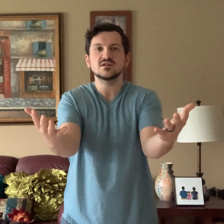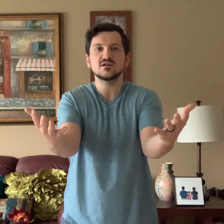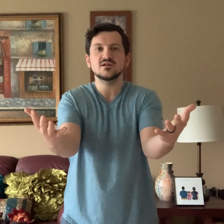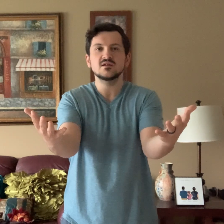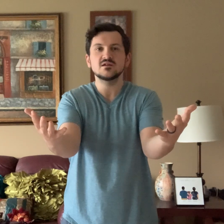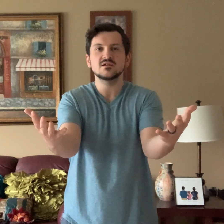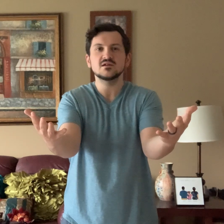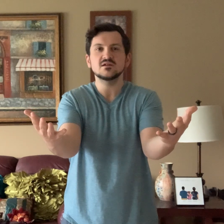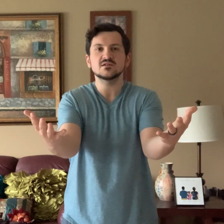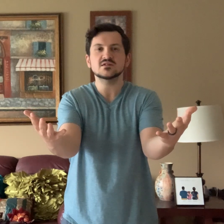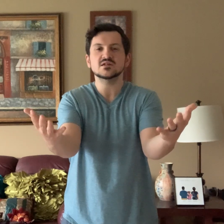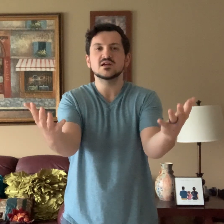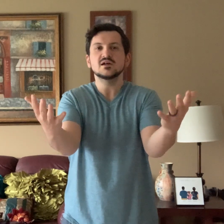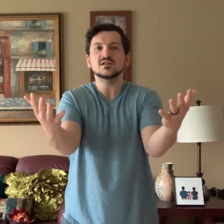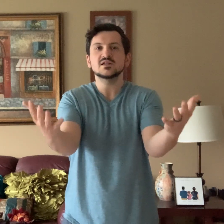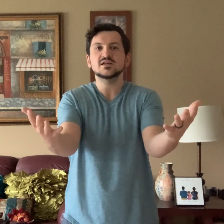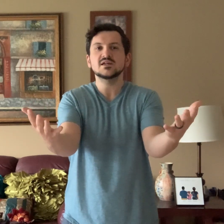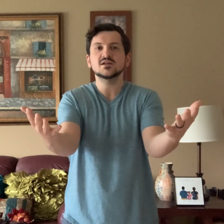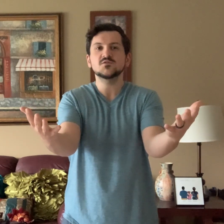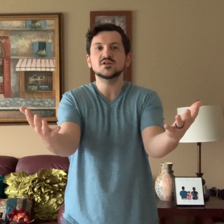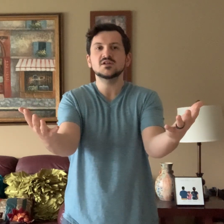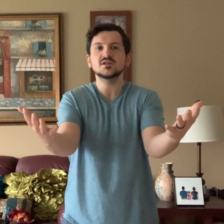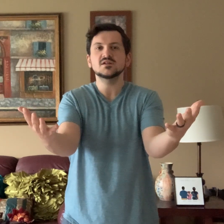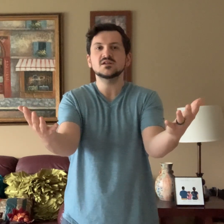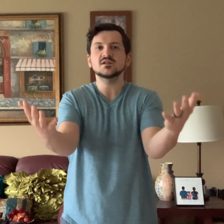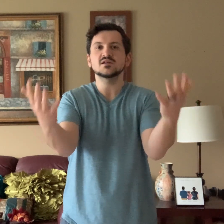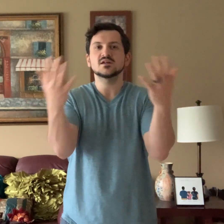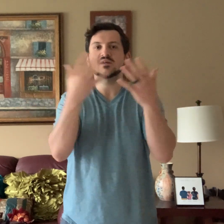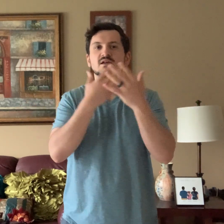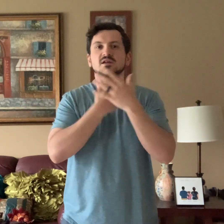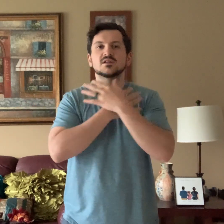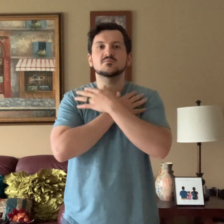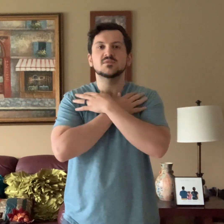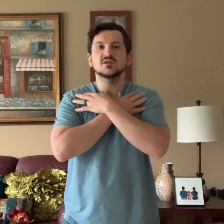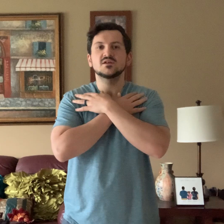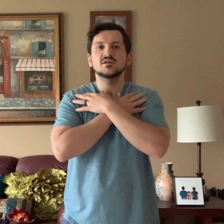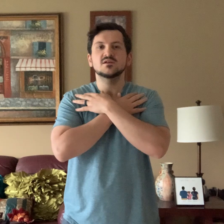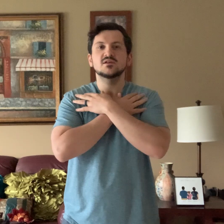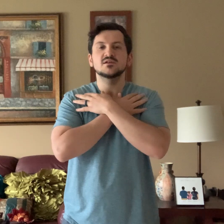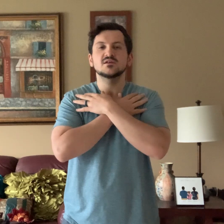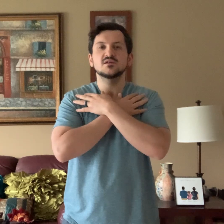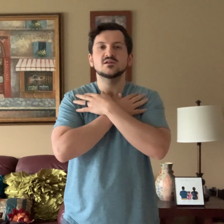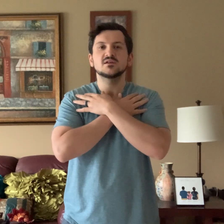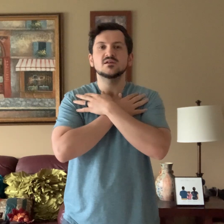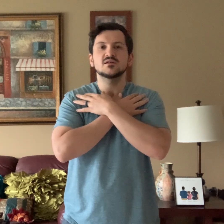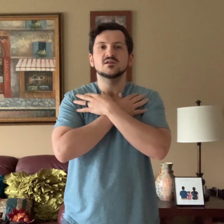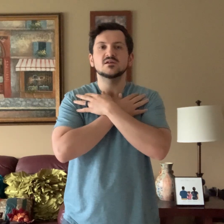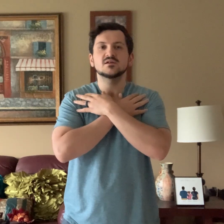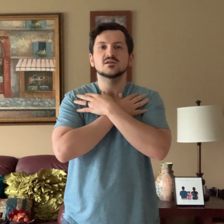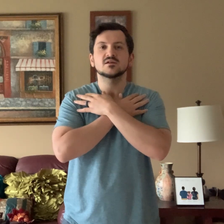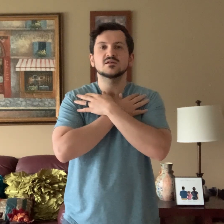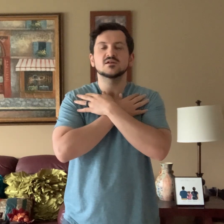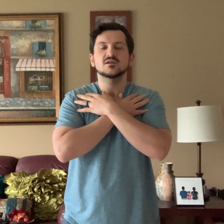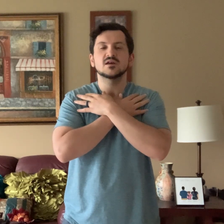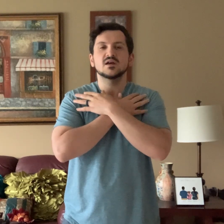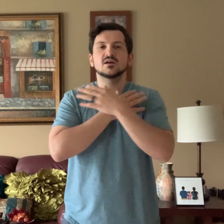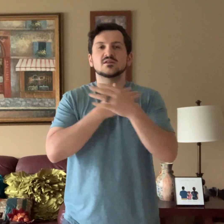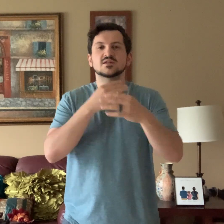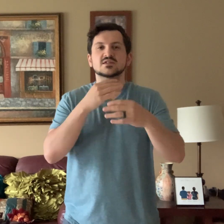living in me this